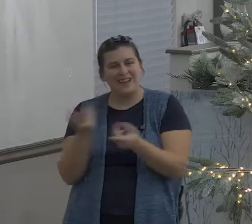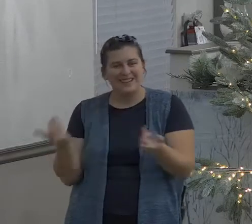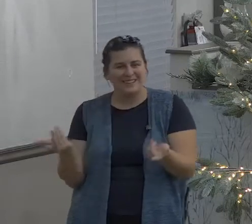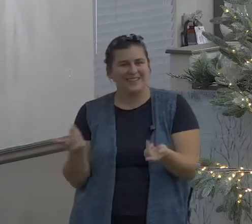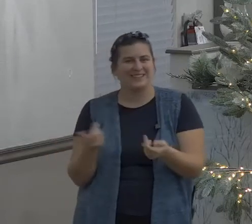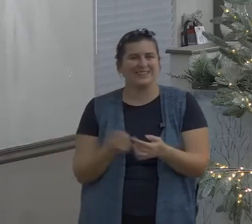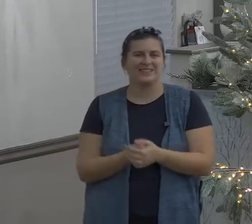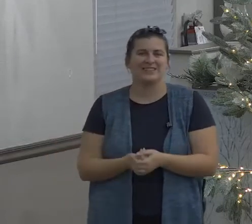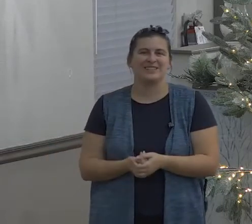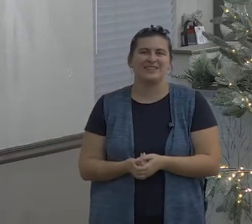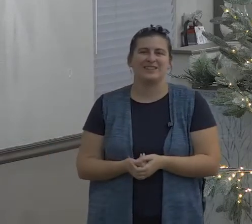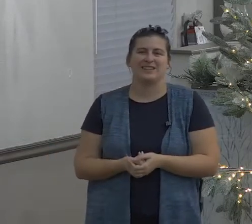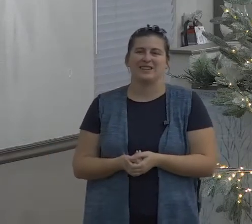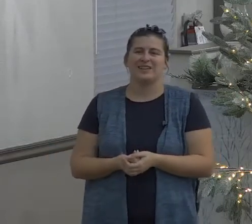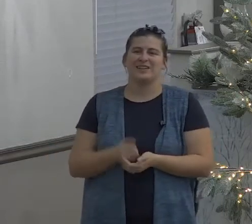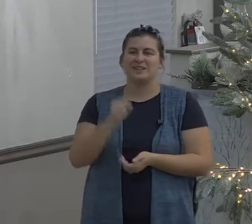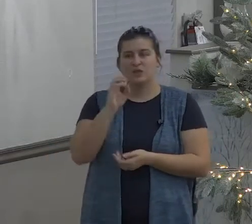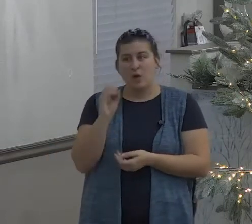but